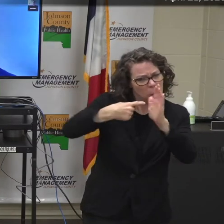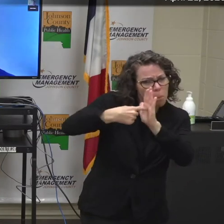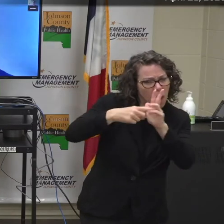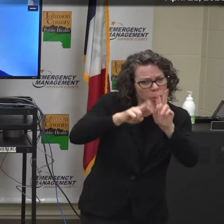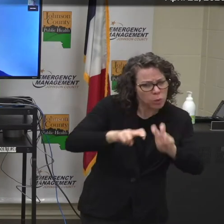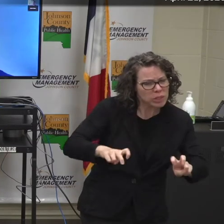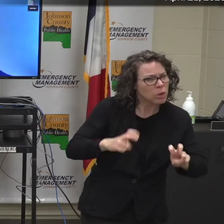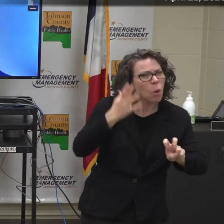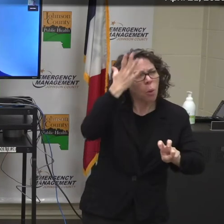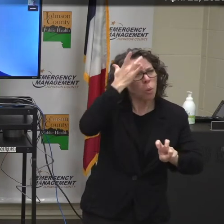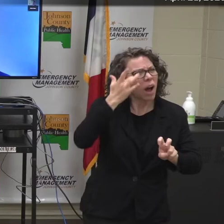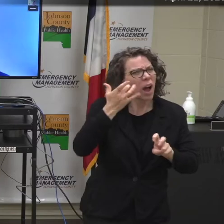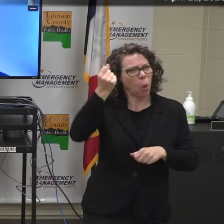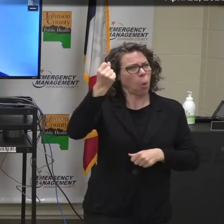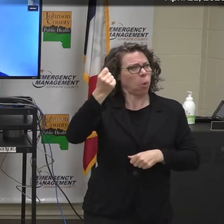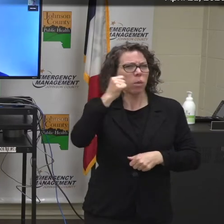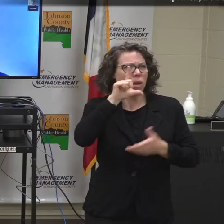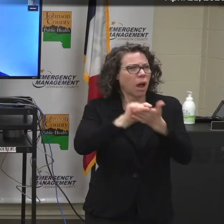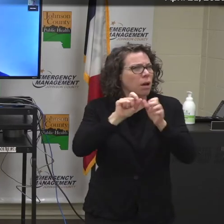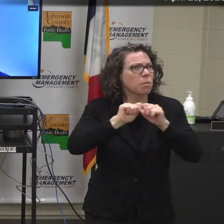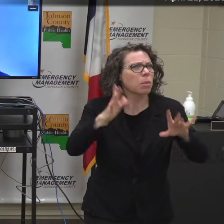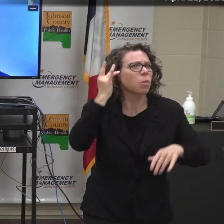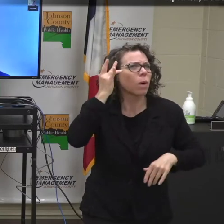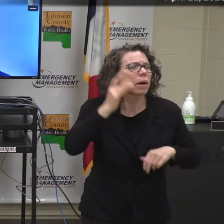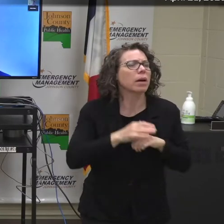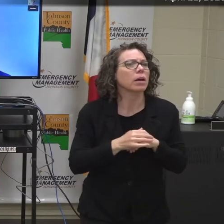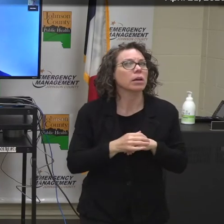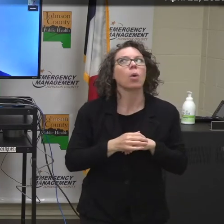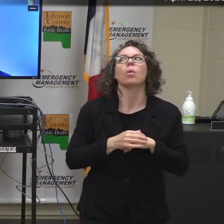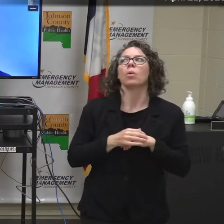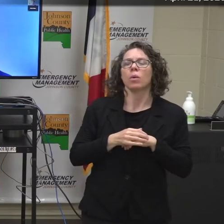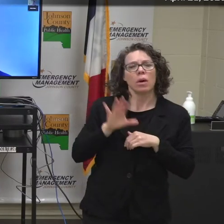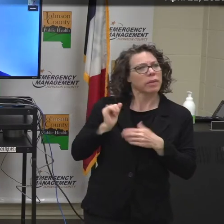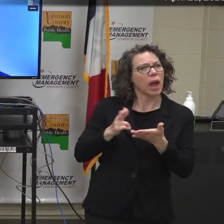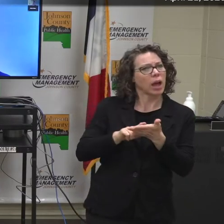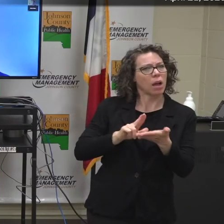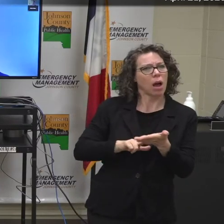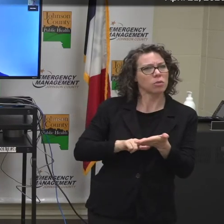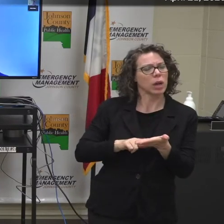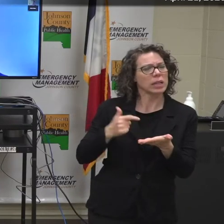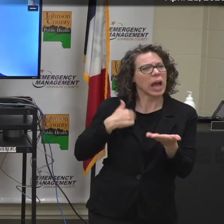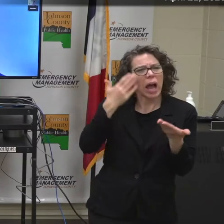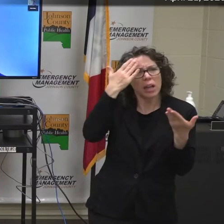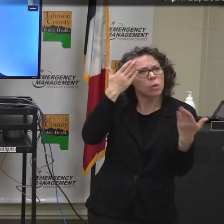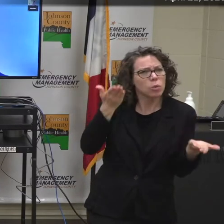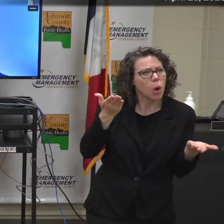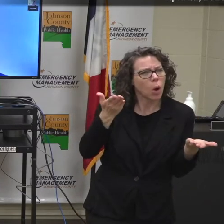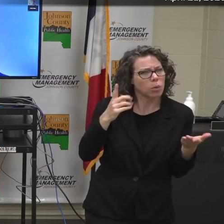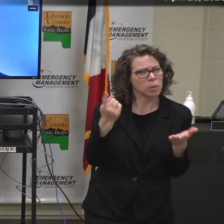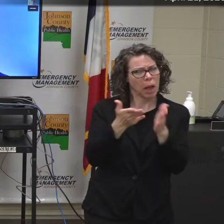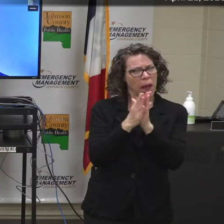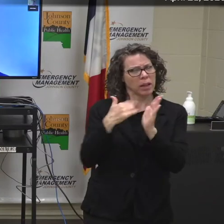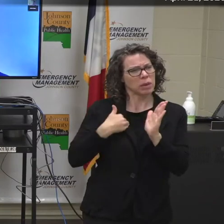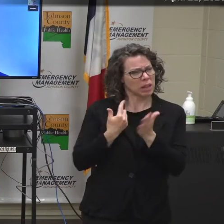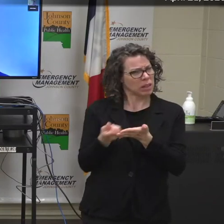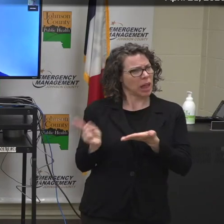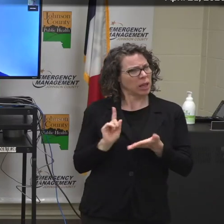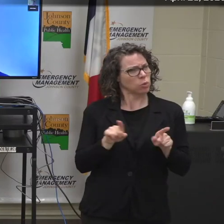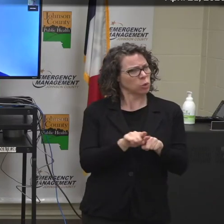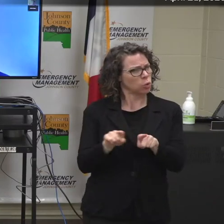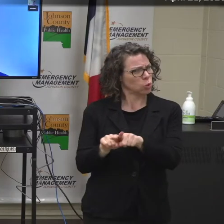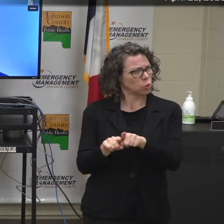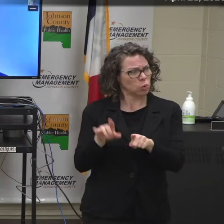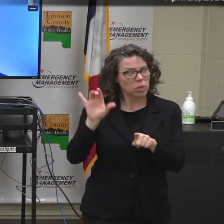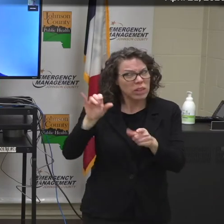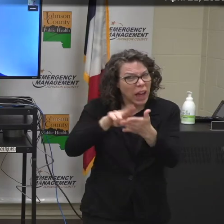I am not aware of this contact contract. This was asked actually last week as well. I don't know if that contract